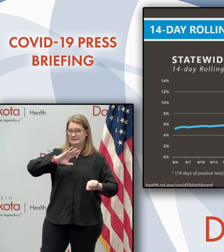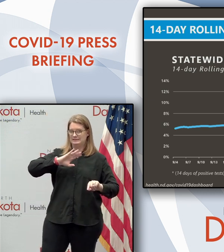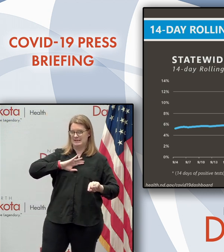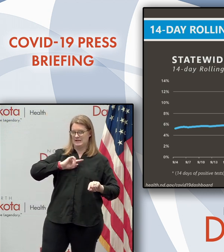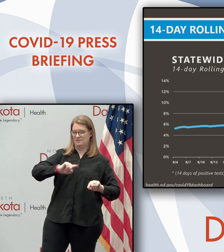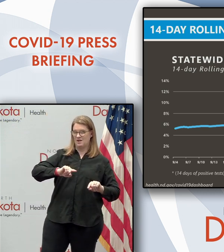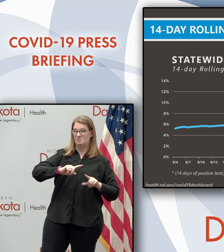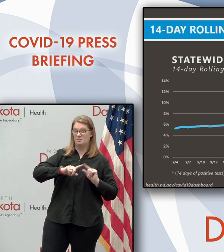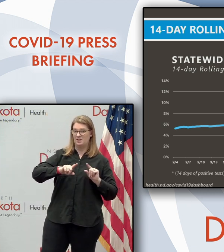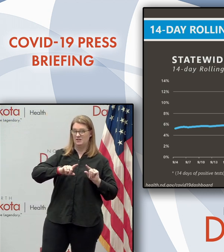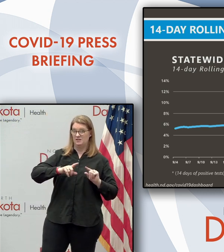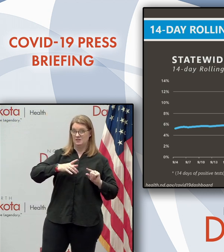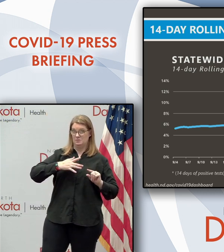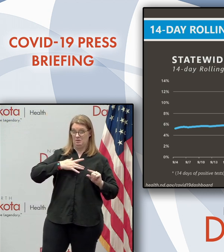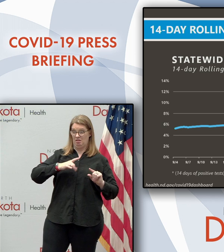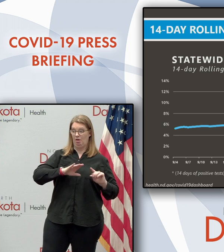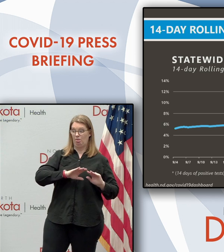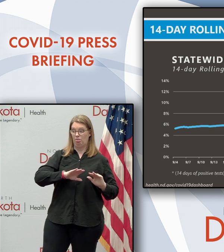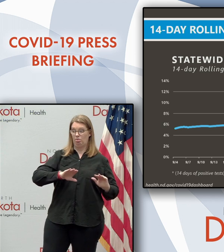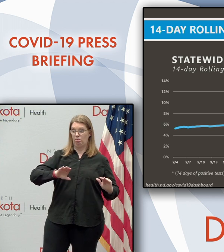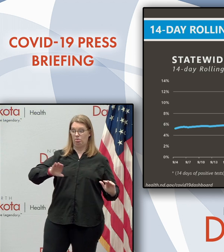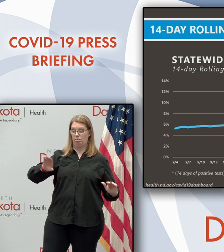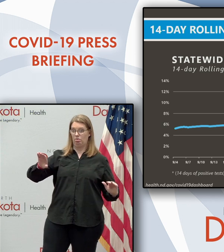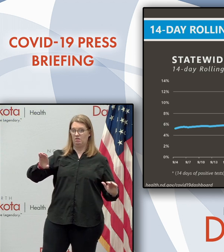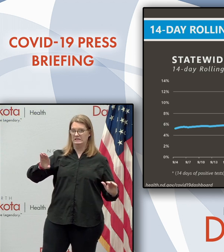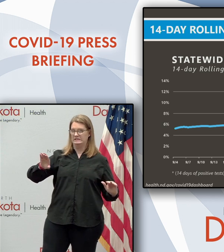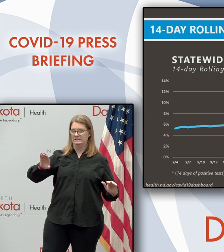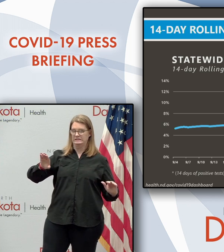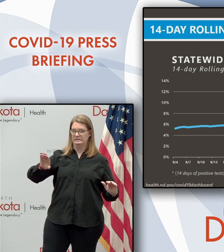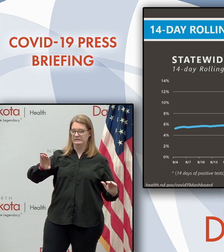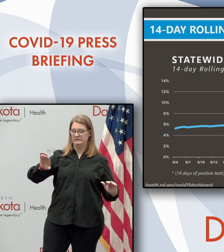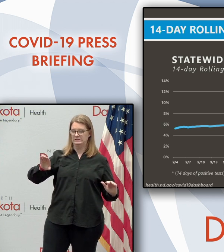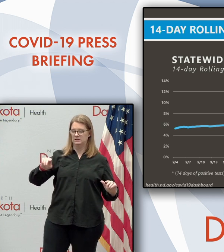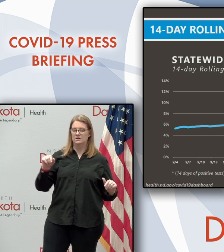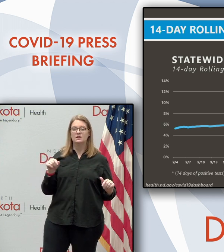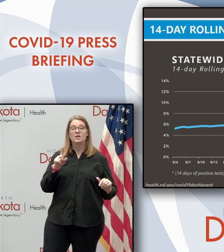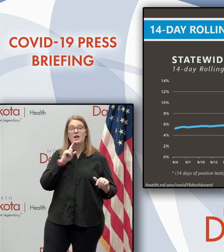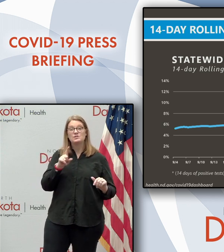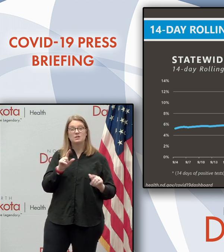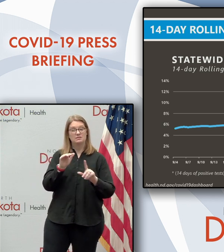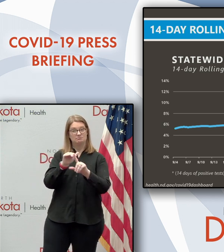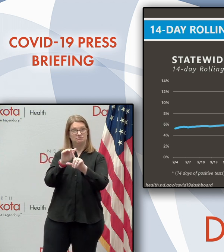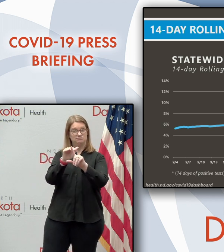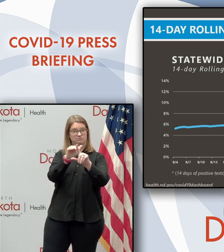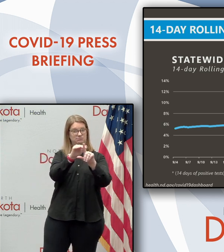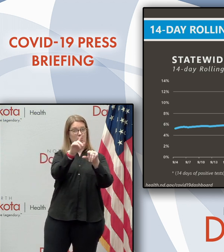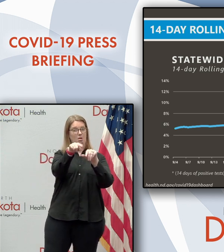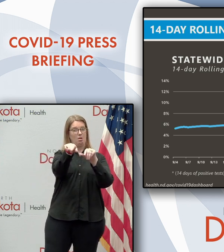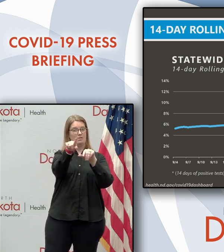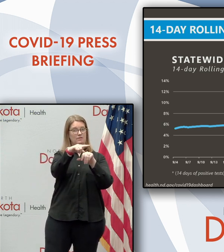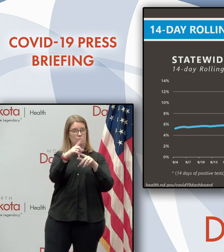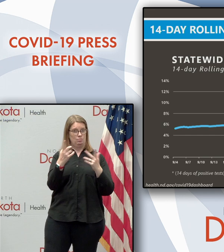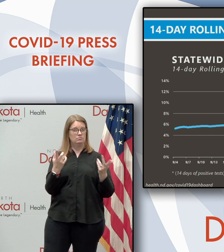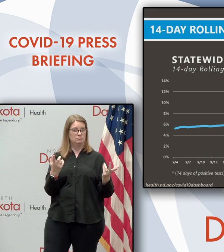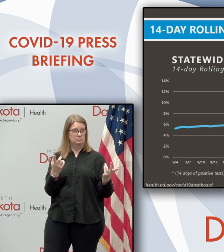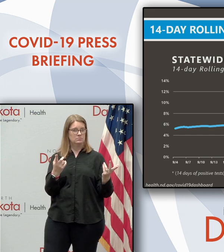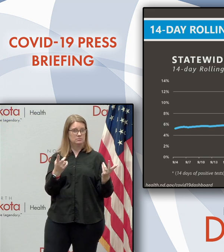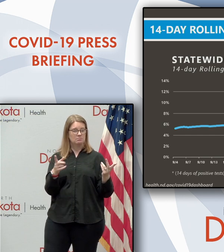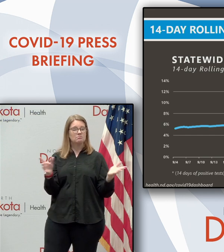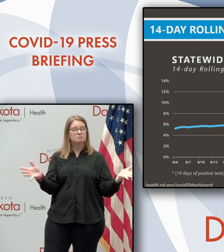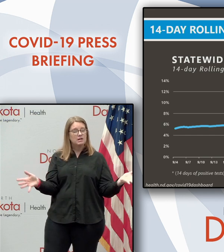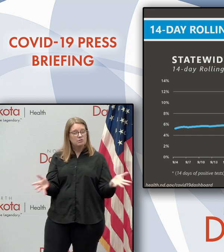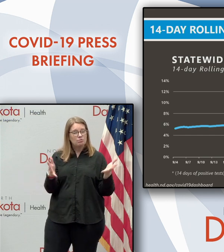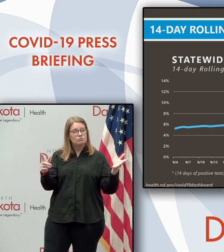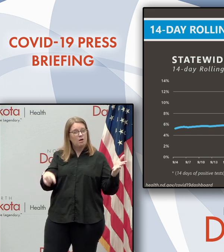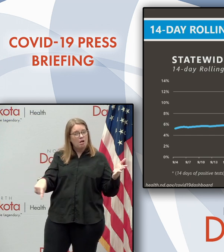pleased that it's got this, uh, steady upward climb, and that's where we're, you know, calling on all of you, uh, to do your part, uh, to help us,